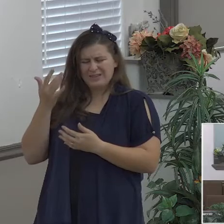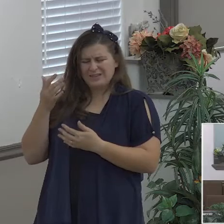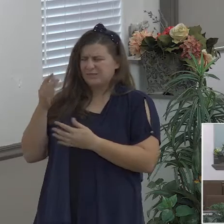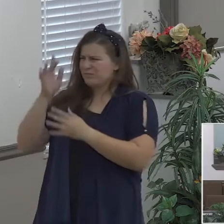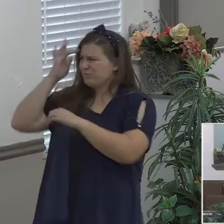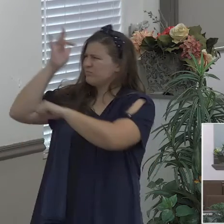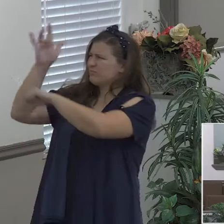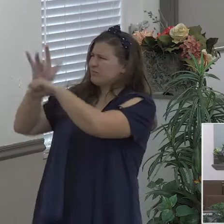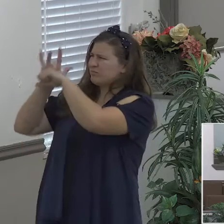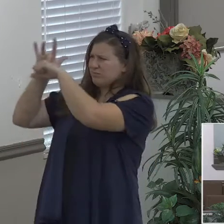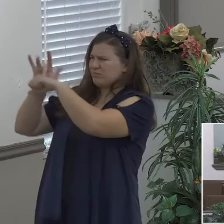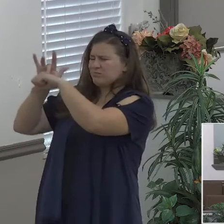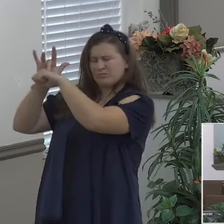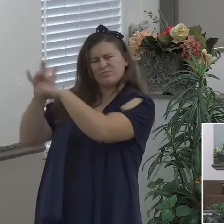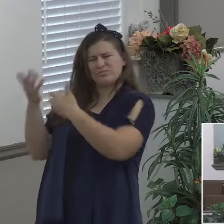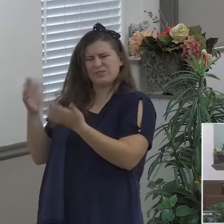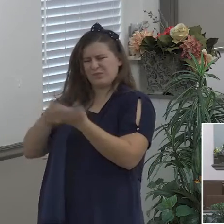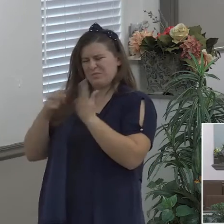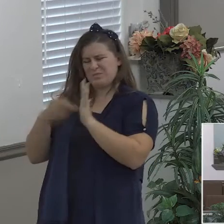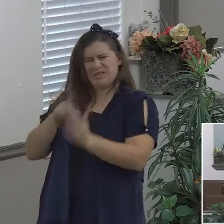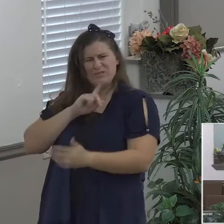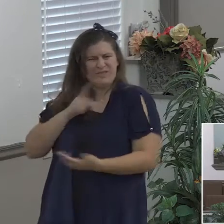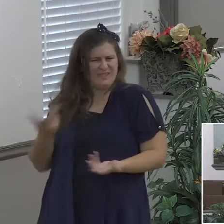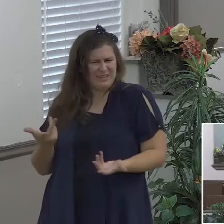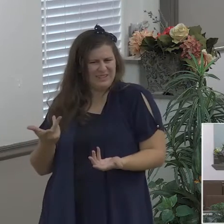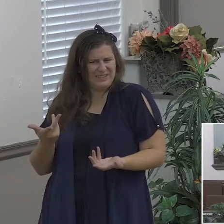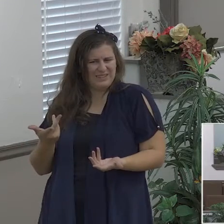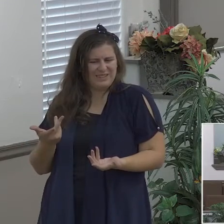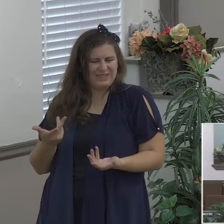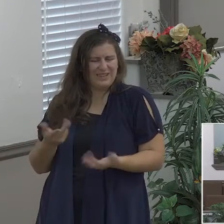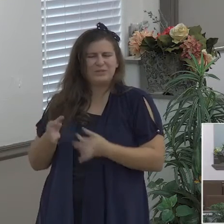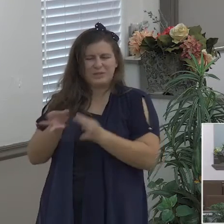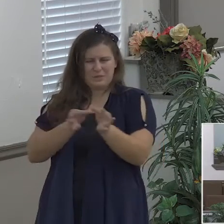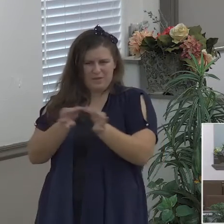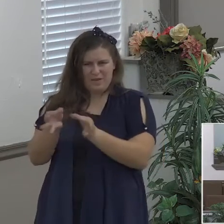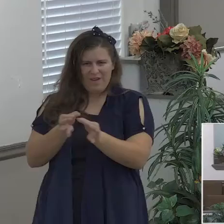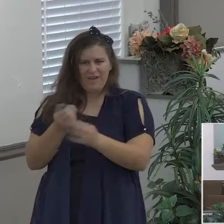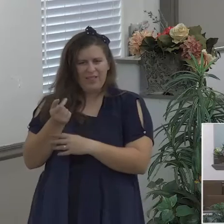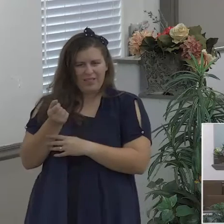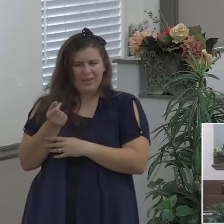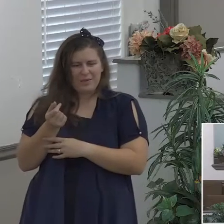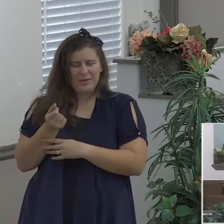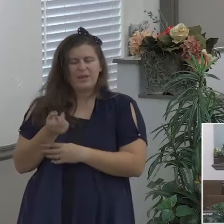you know just recently I I reminded somebody hey